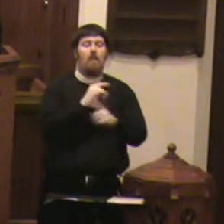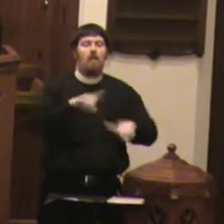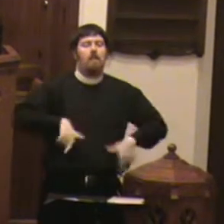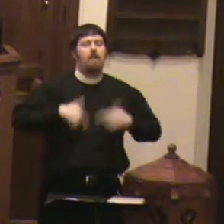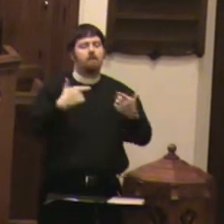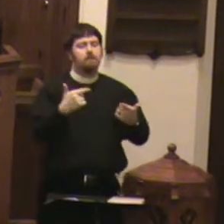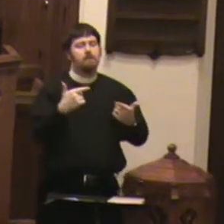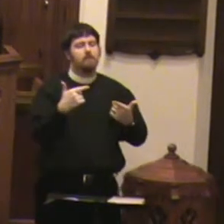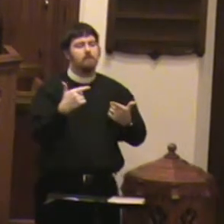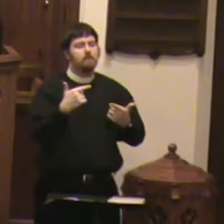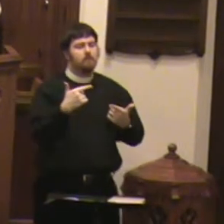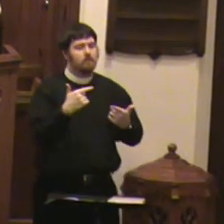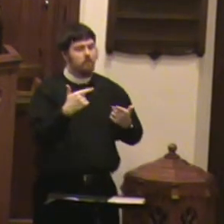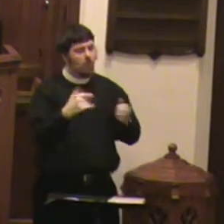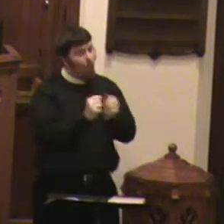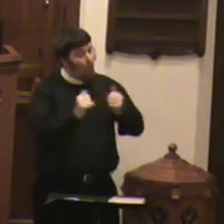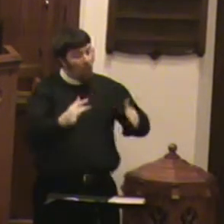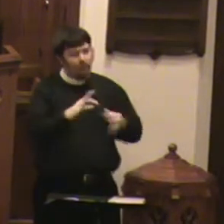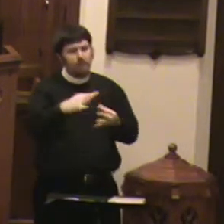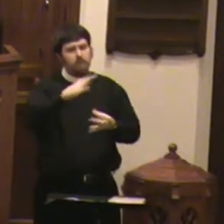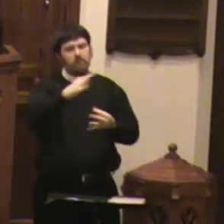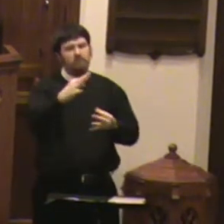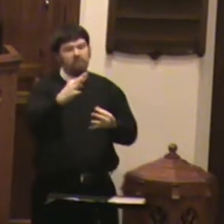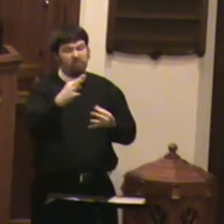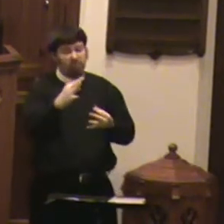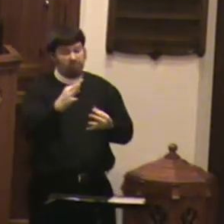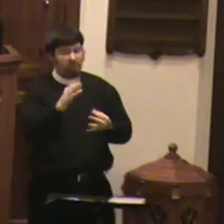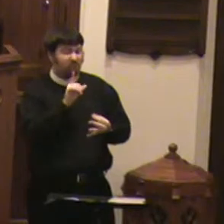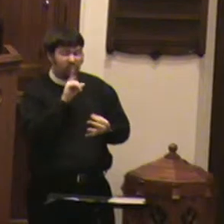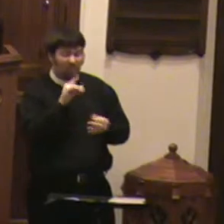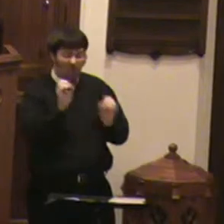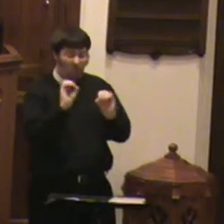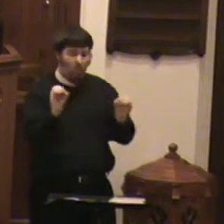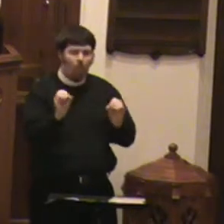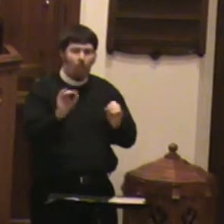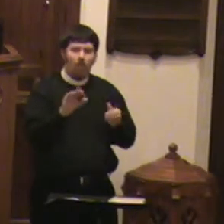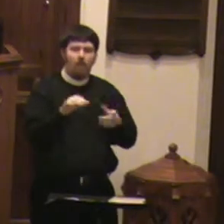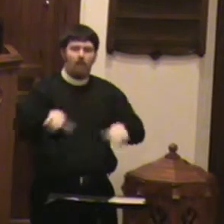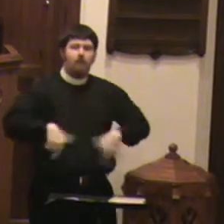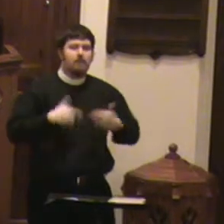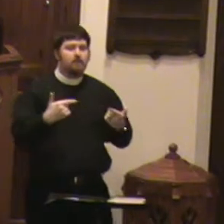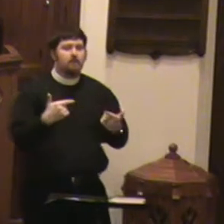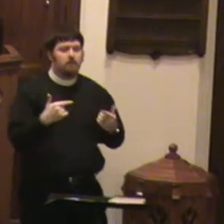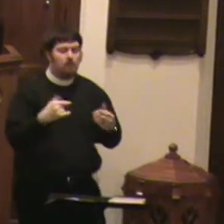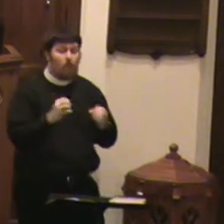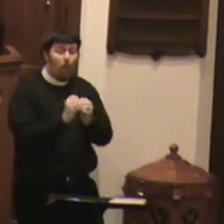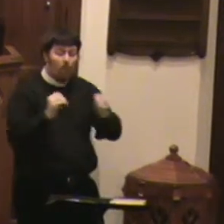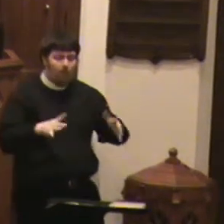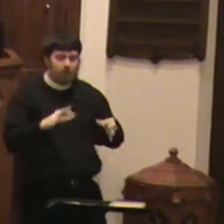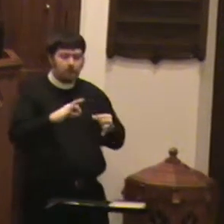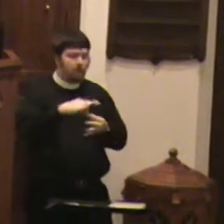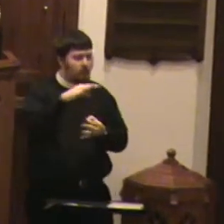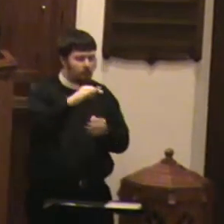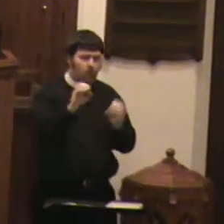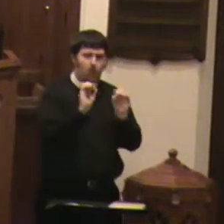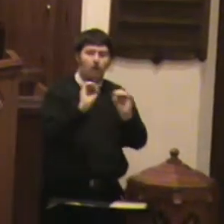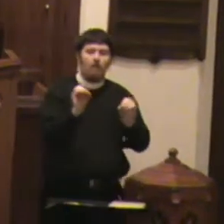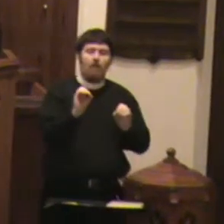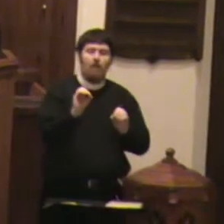Because without the Spirit, there is no life. Without the Spirit, there is no living. And without the Spirit,